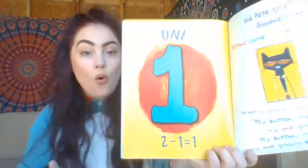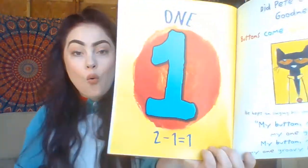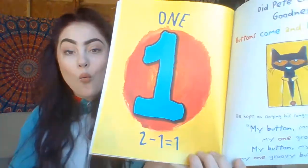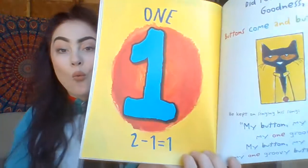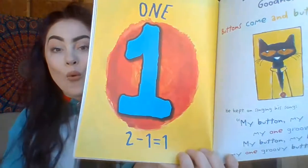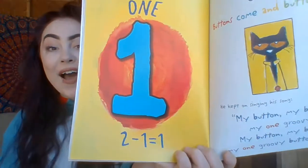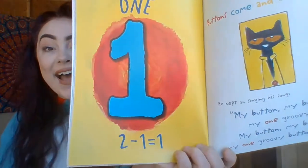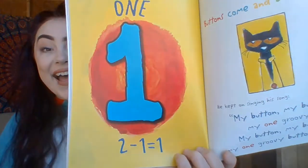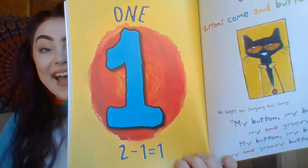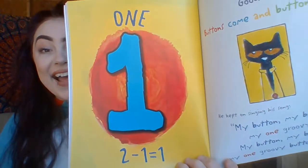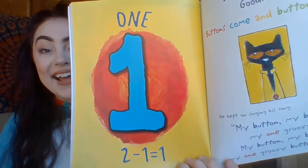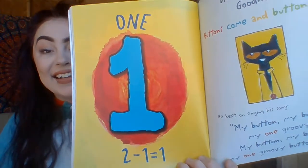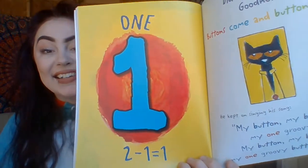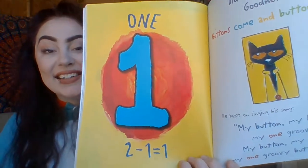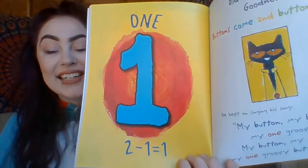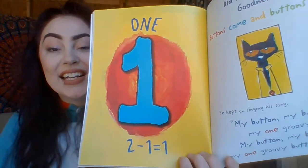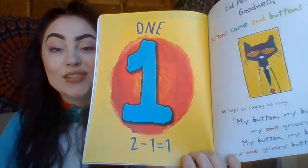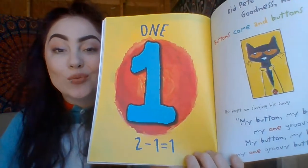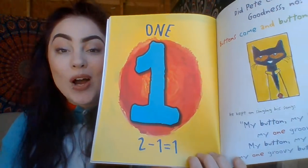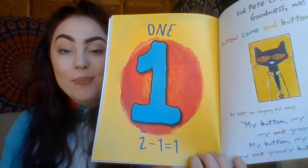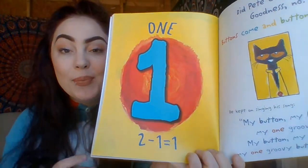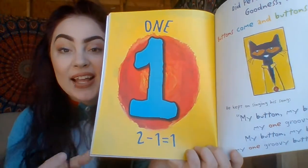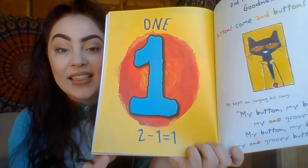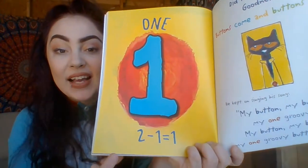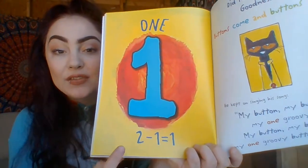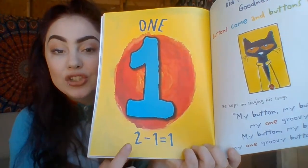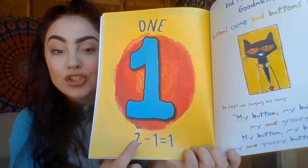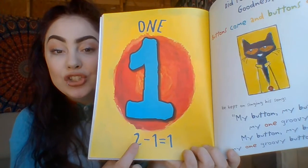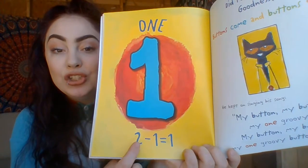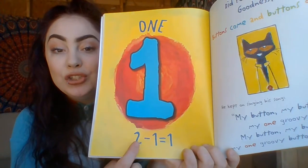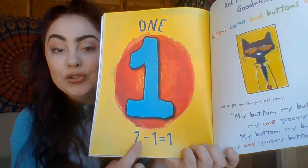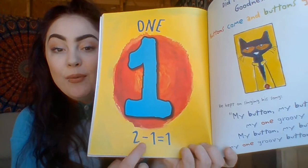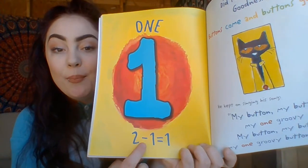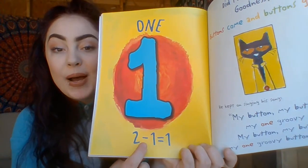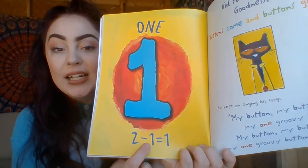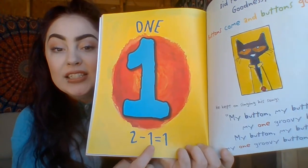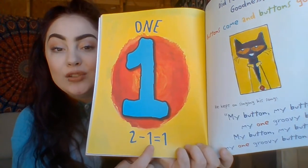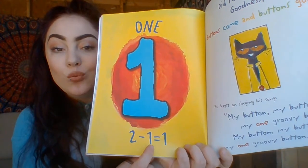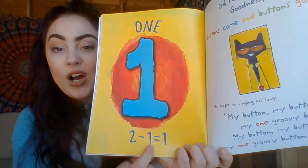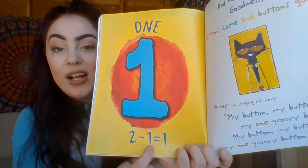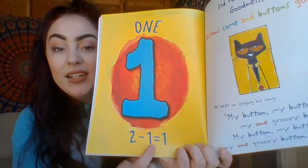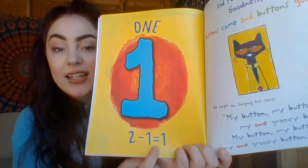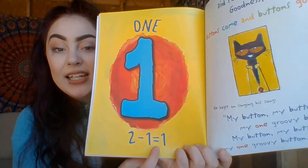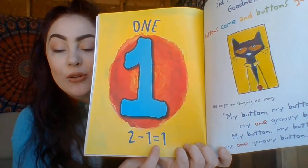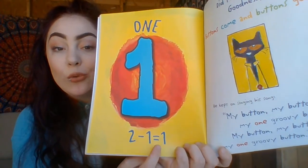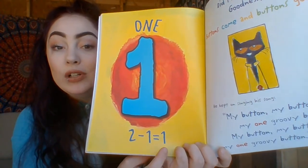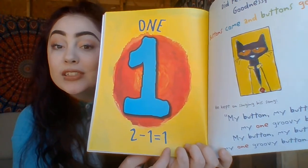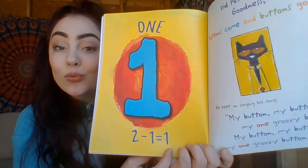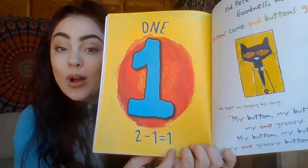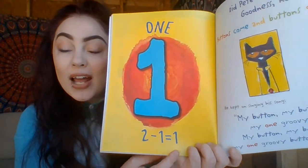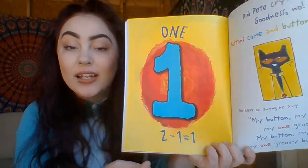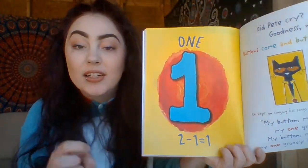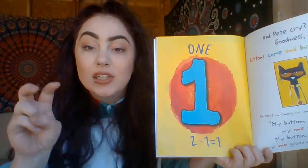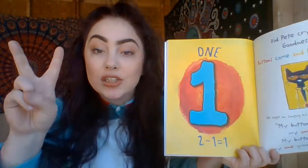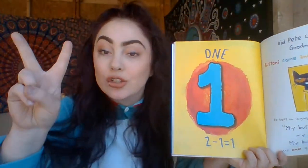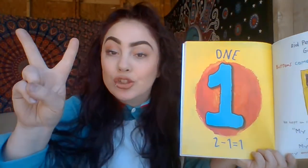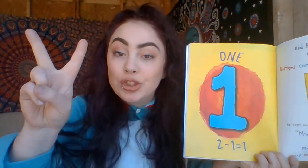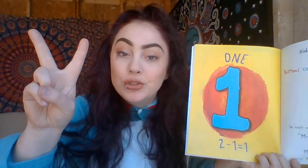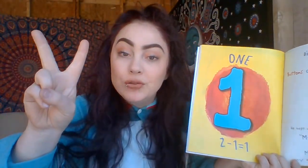One! He has one button left. Two minus one equals one. So two,